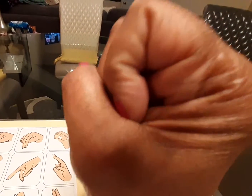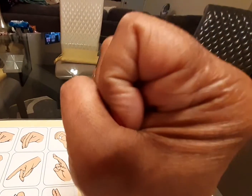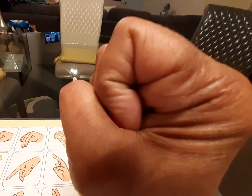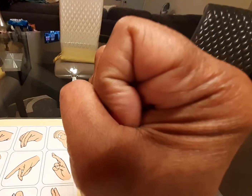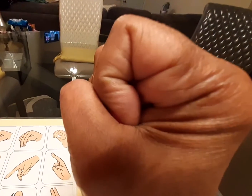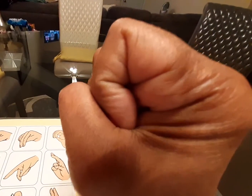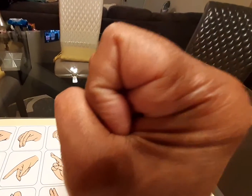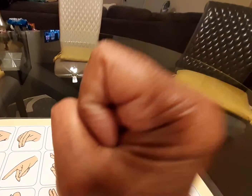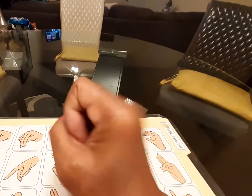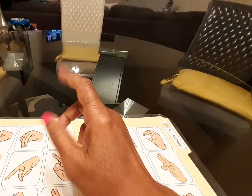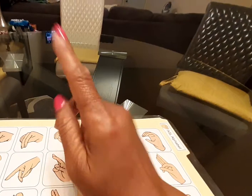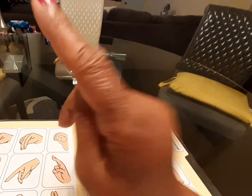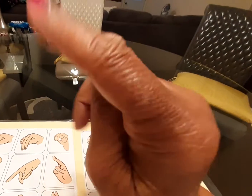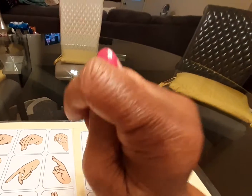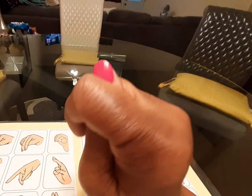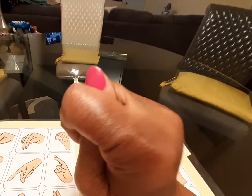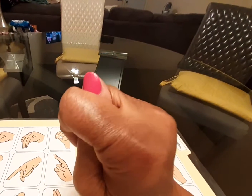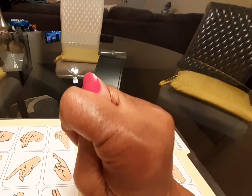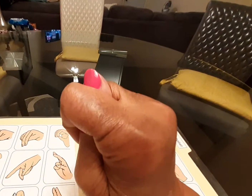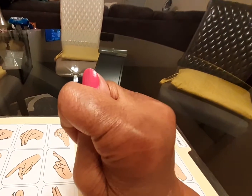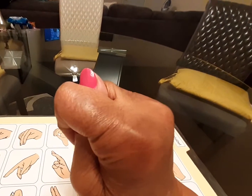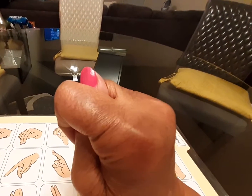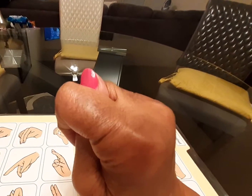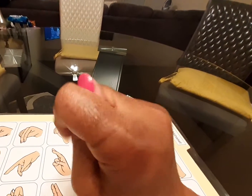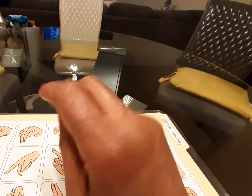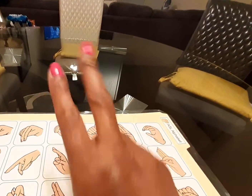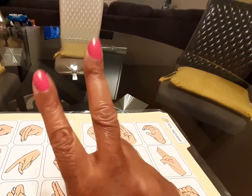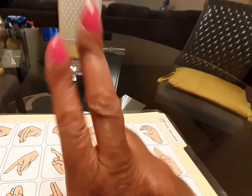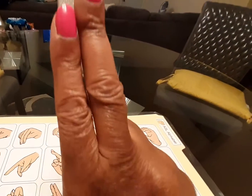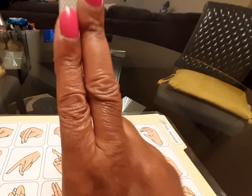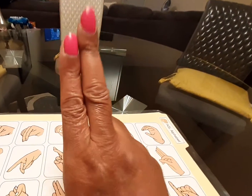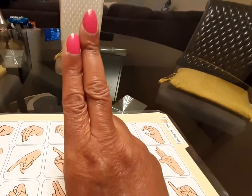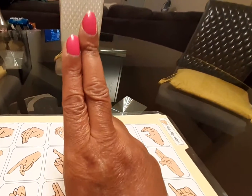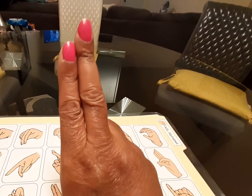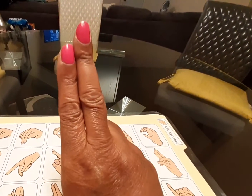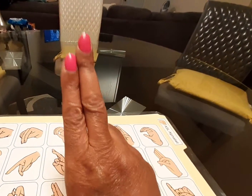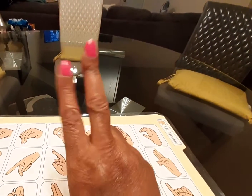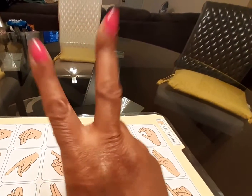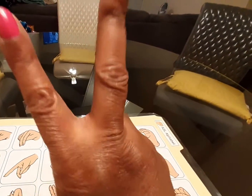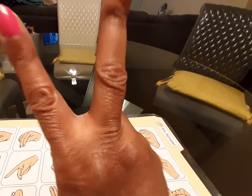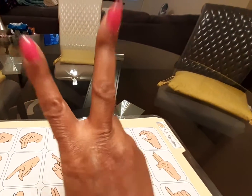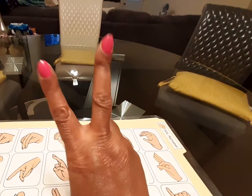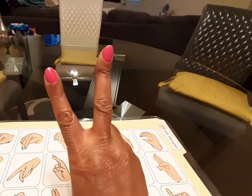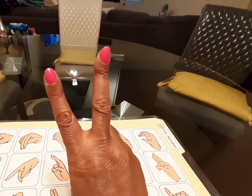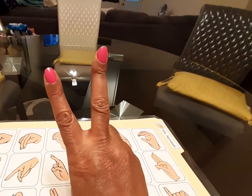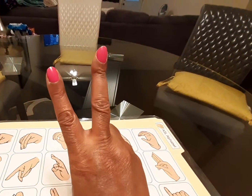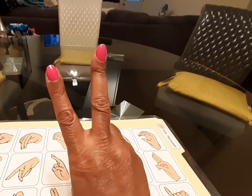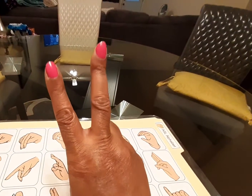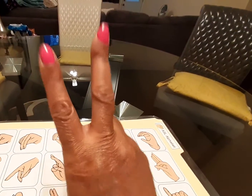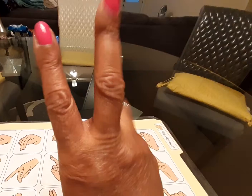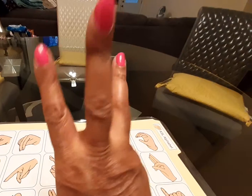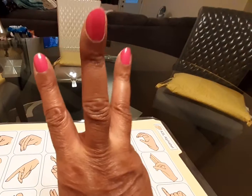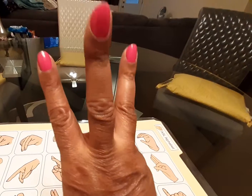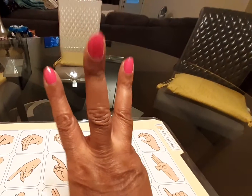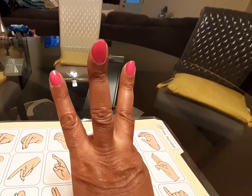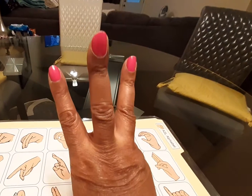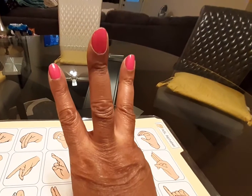S, T, U, V, W,